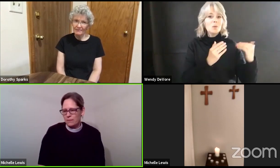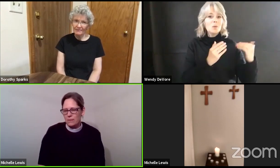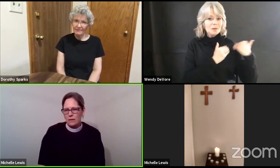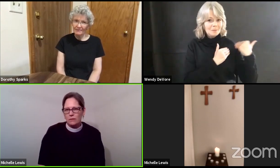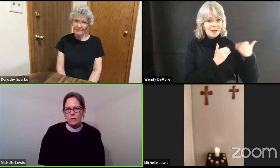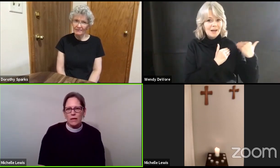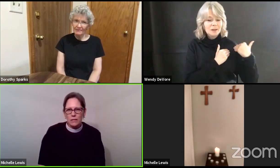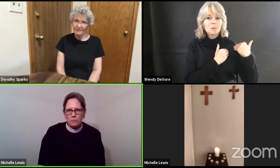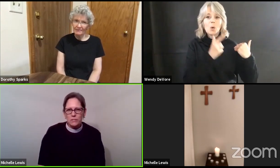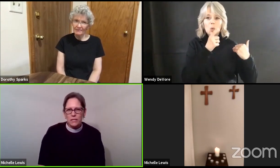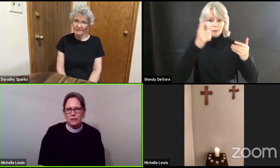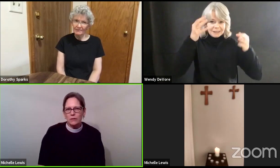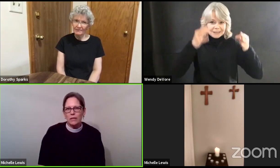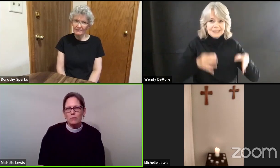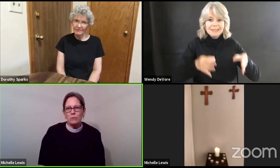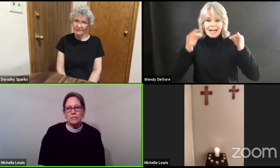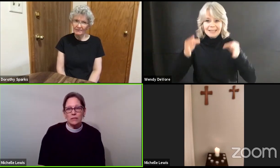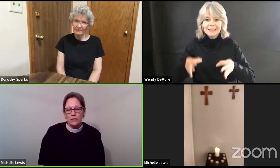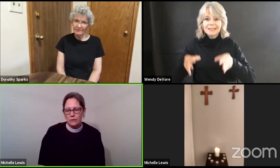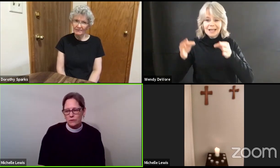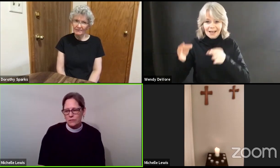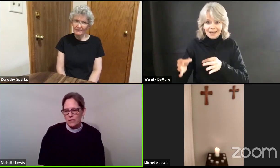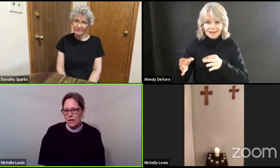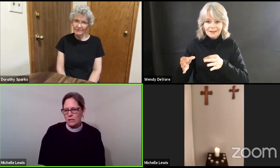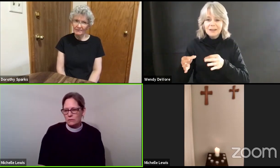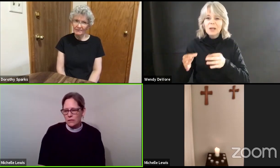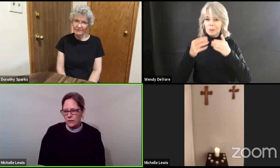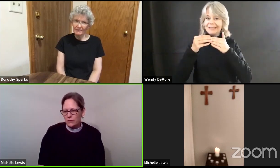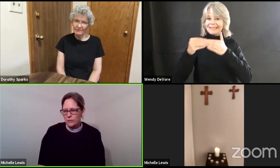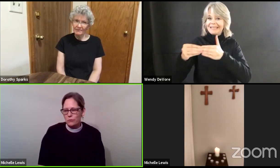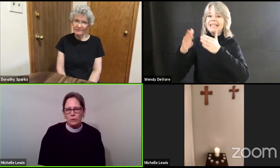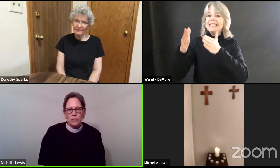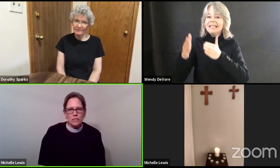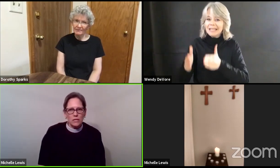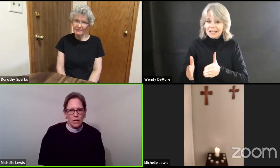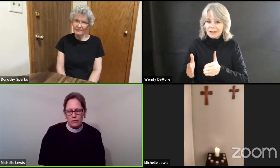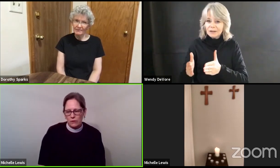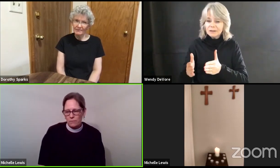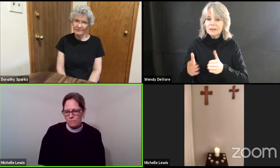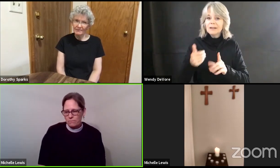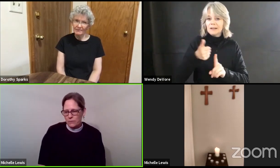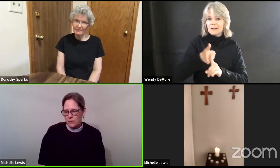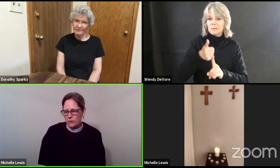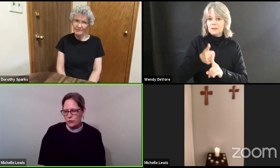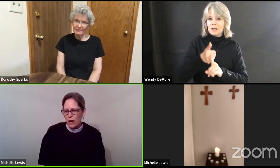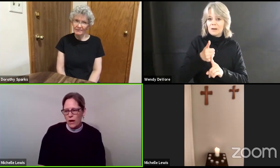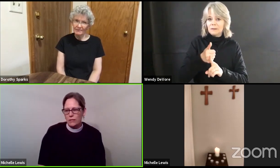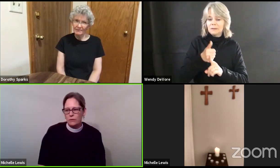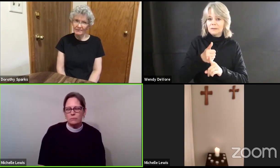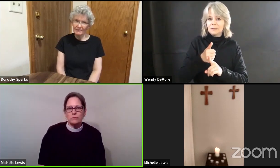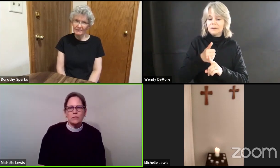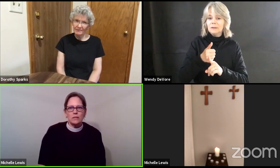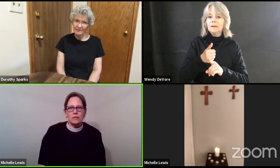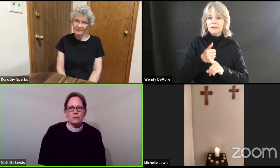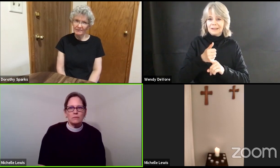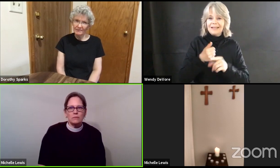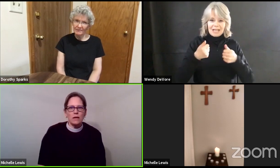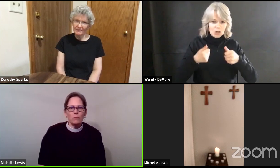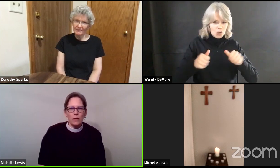And in particular, it was leaders, leaders who worked together to try to take away